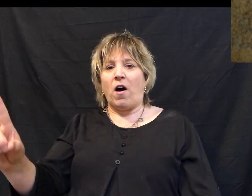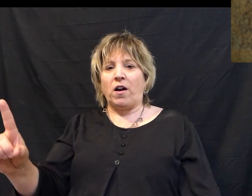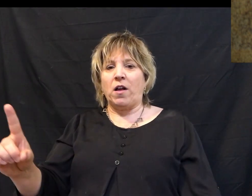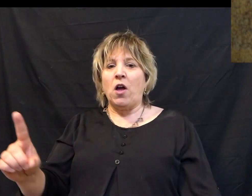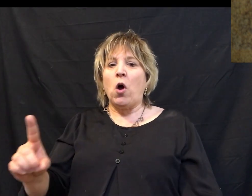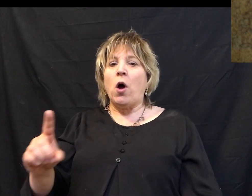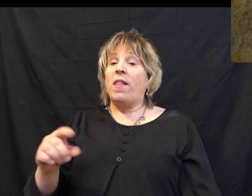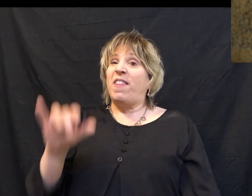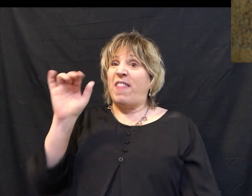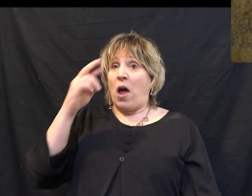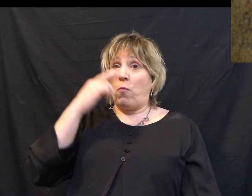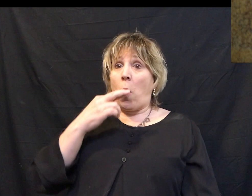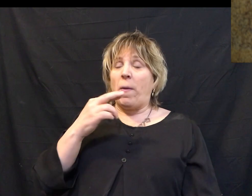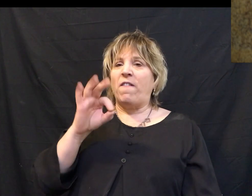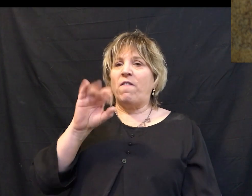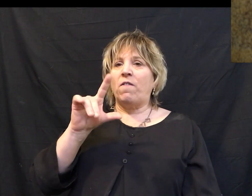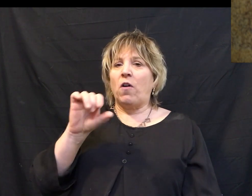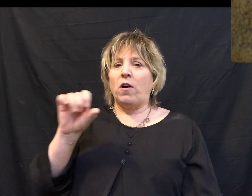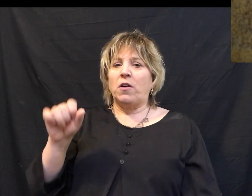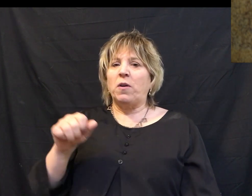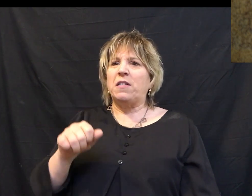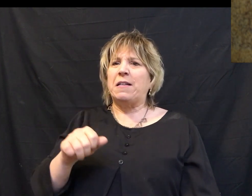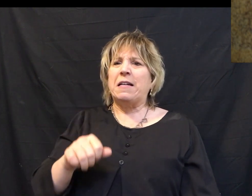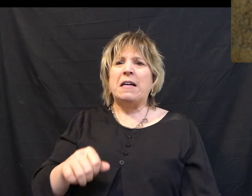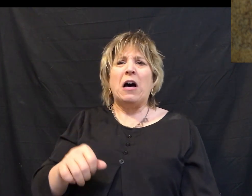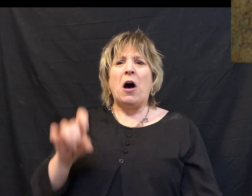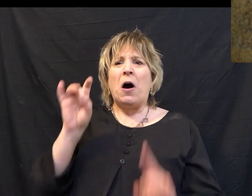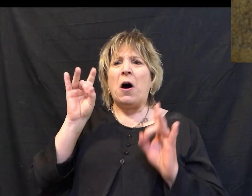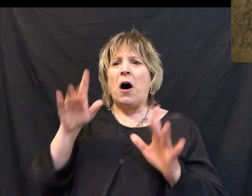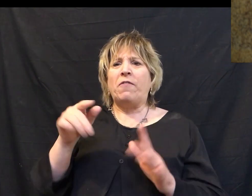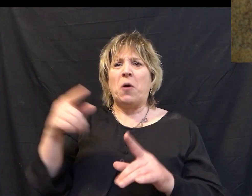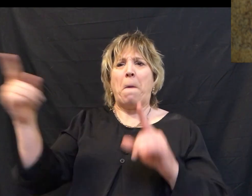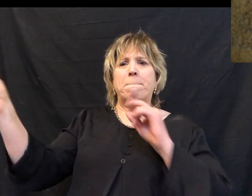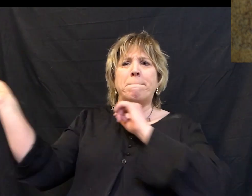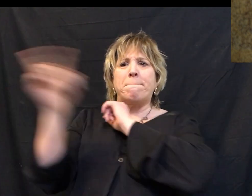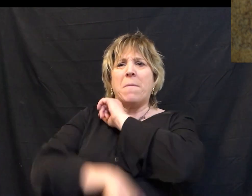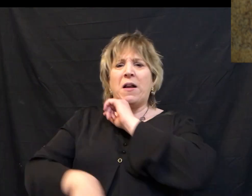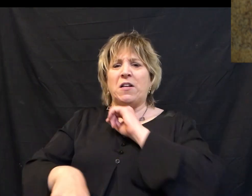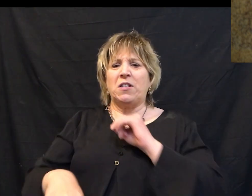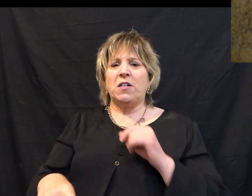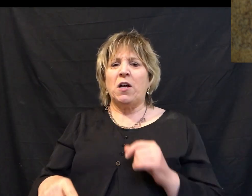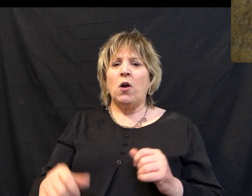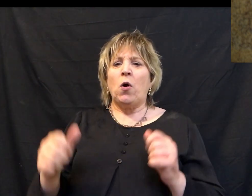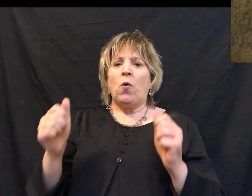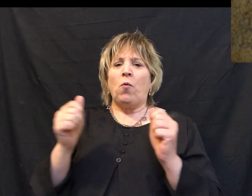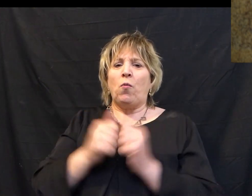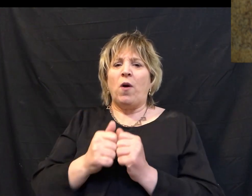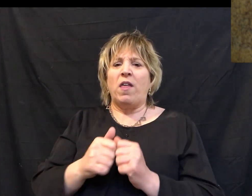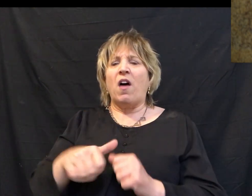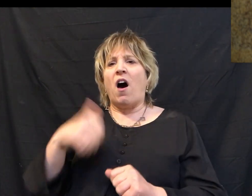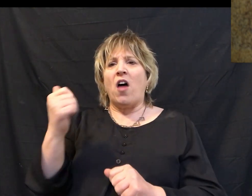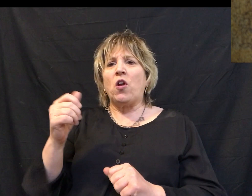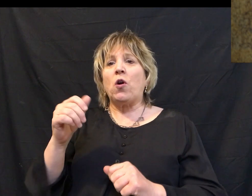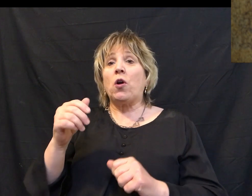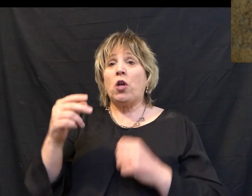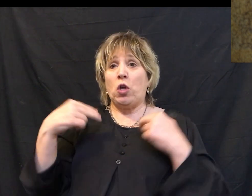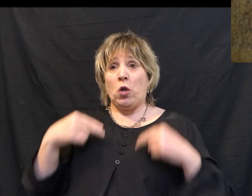the Roman flogging was some of the most unbearable punishment that could have been doled out by human